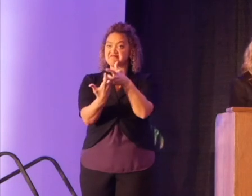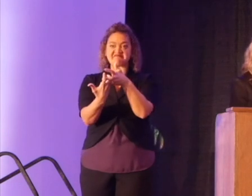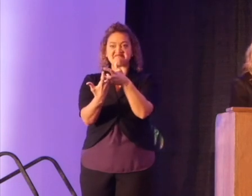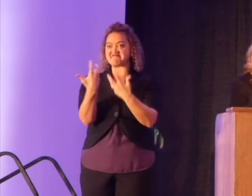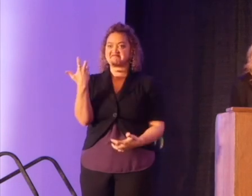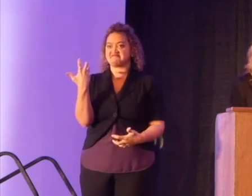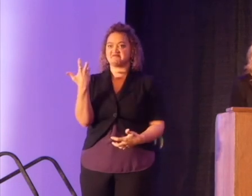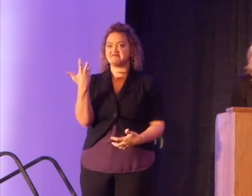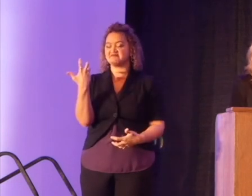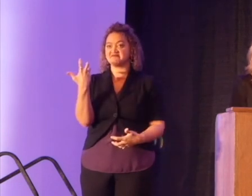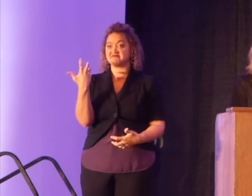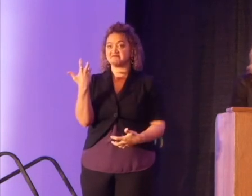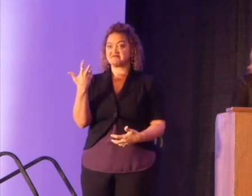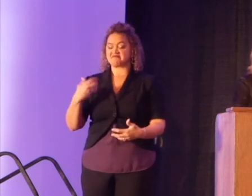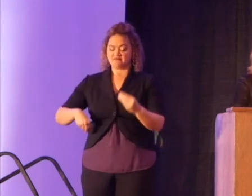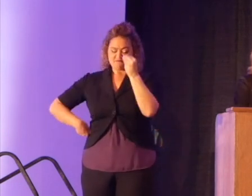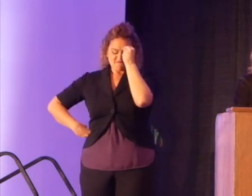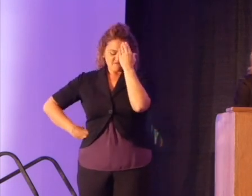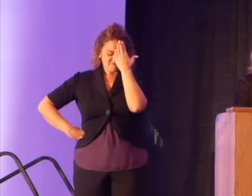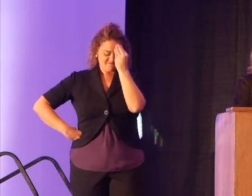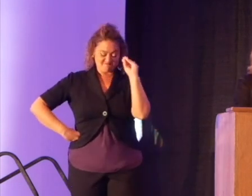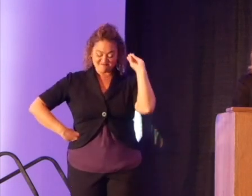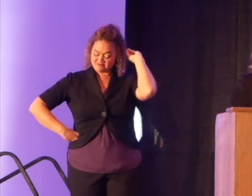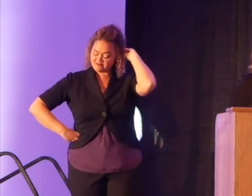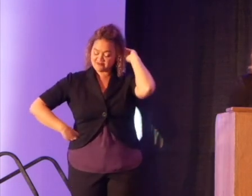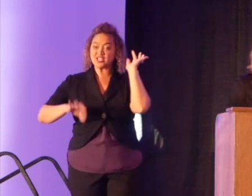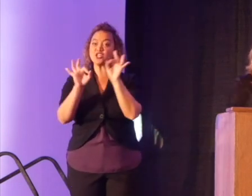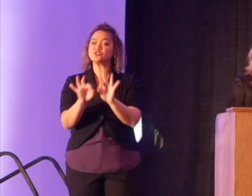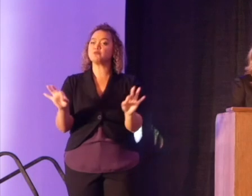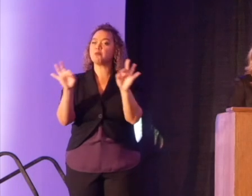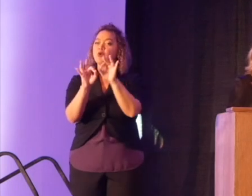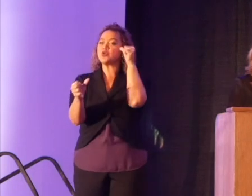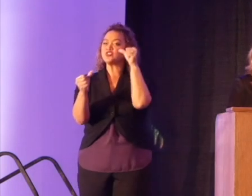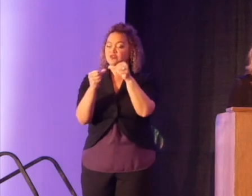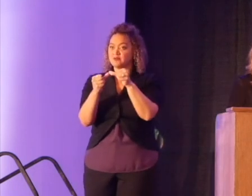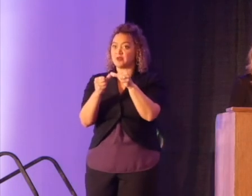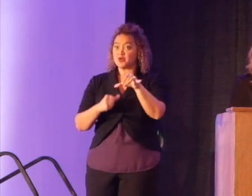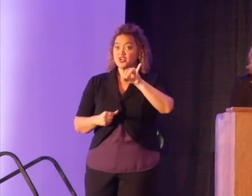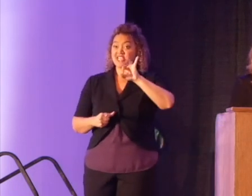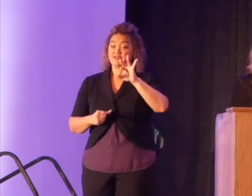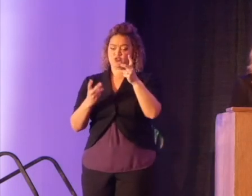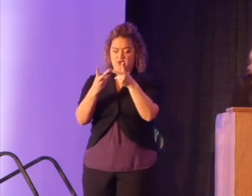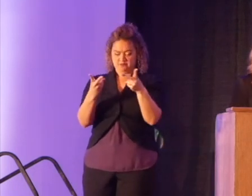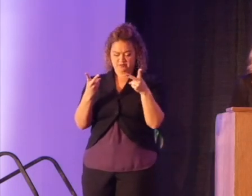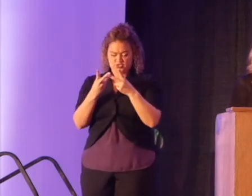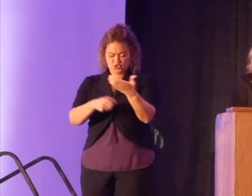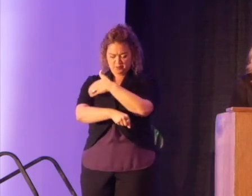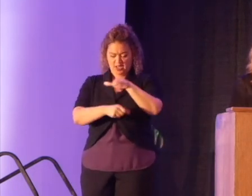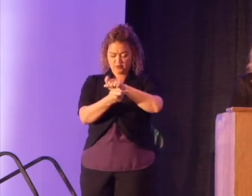The lesson? It is critical to remember for those of us who are in positions of change